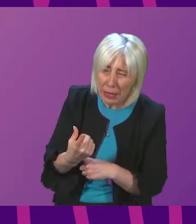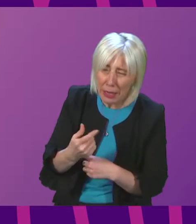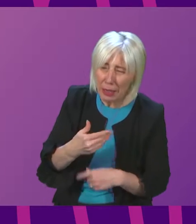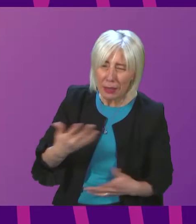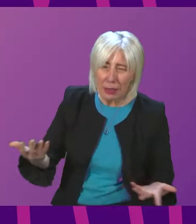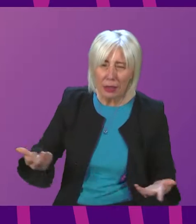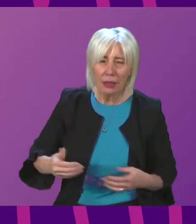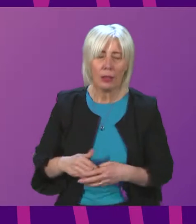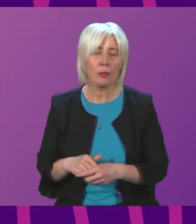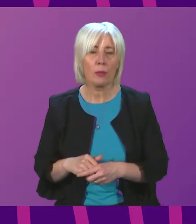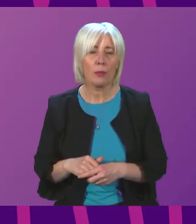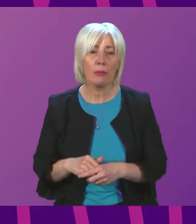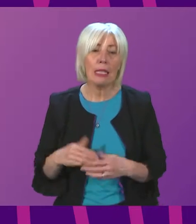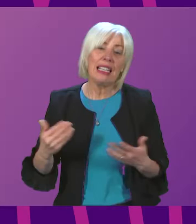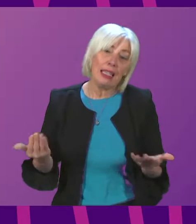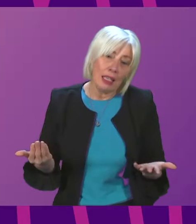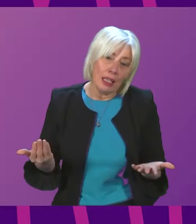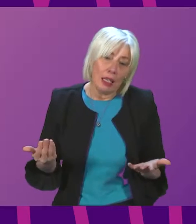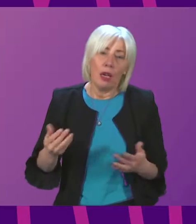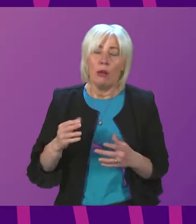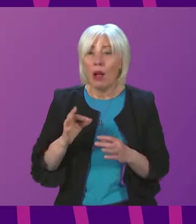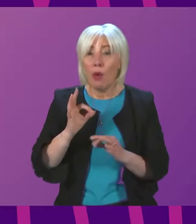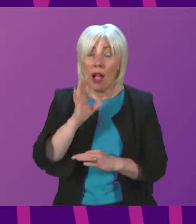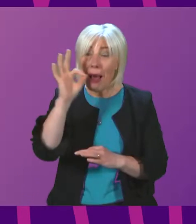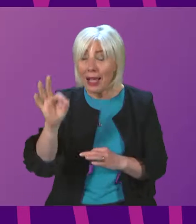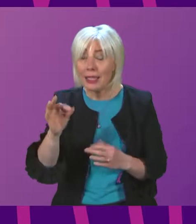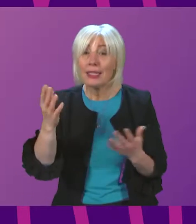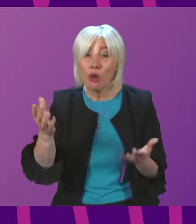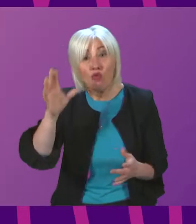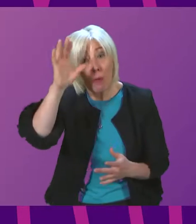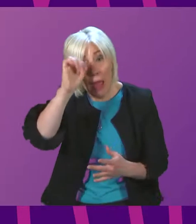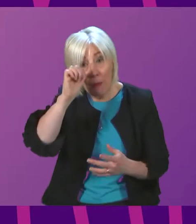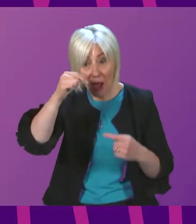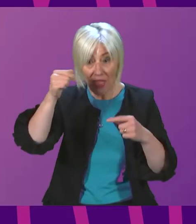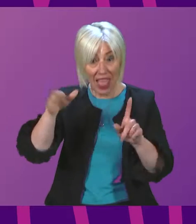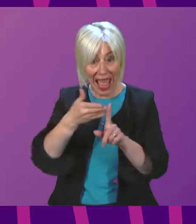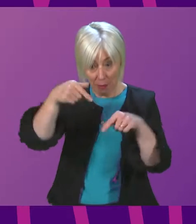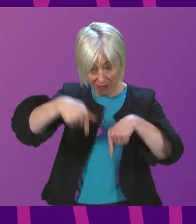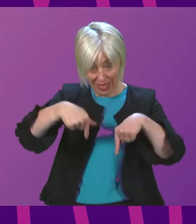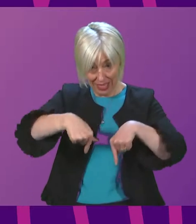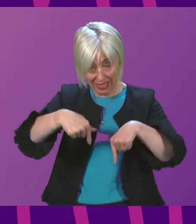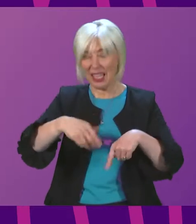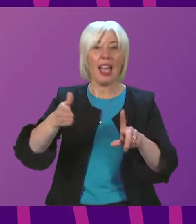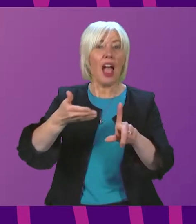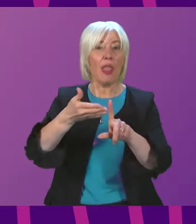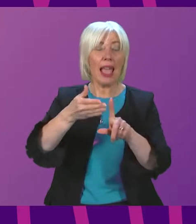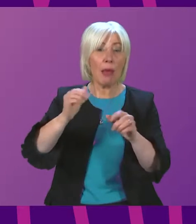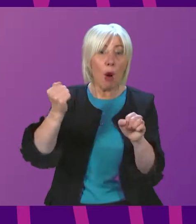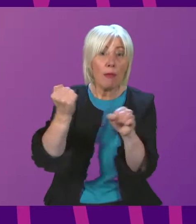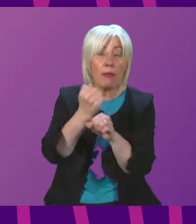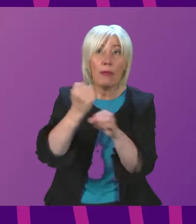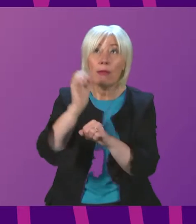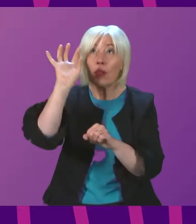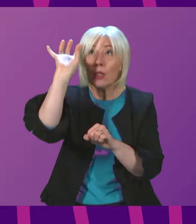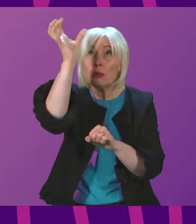Well, what I'm asking the member to do is to remember what this is about. This is about the installation of